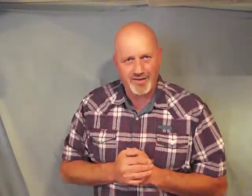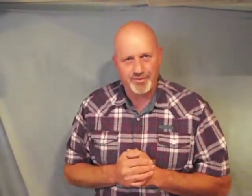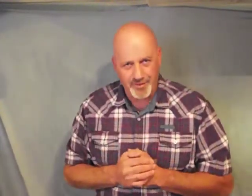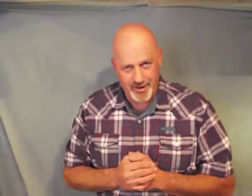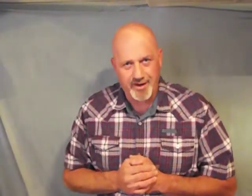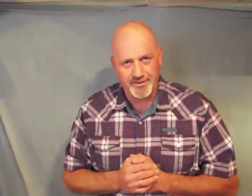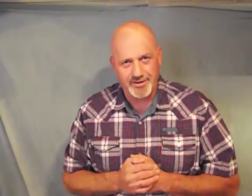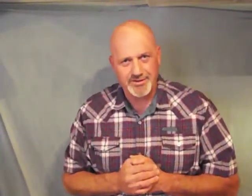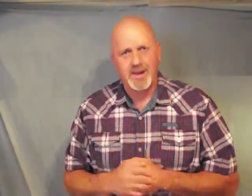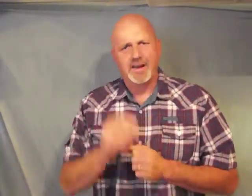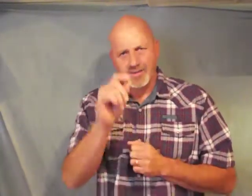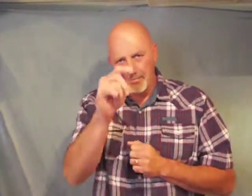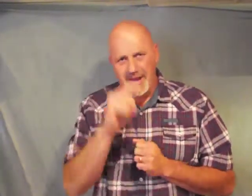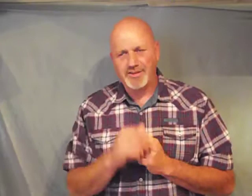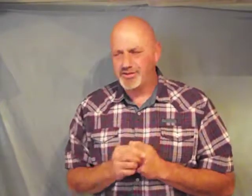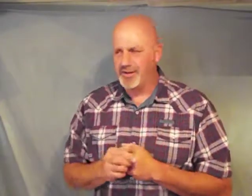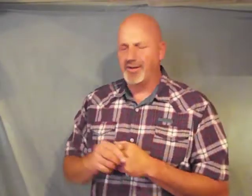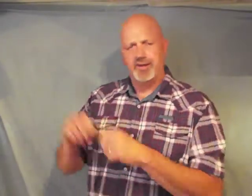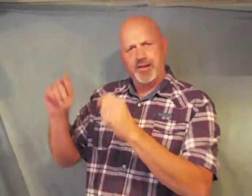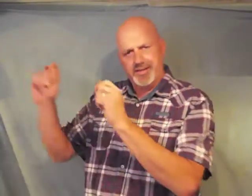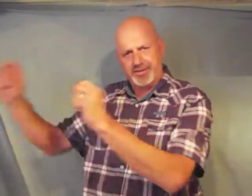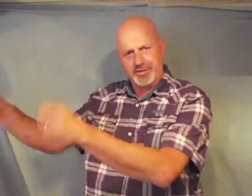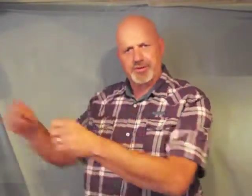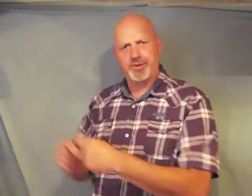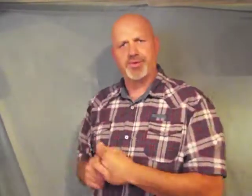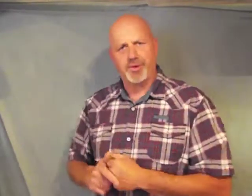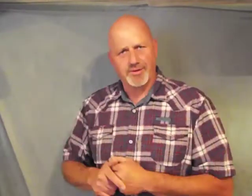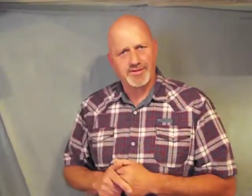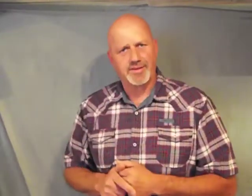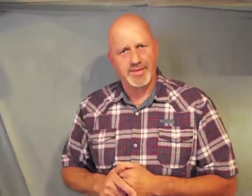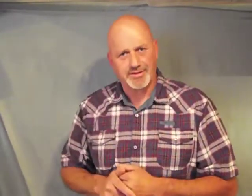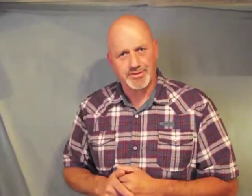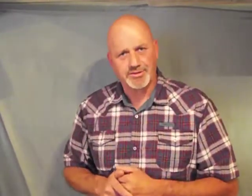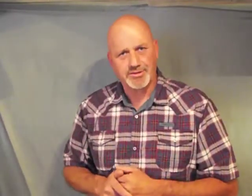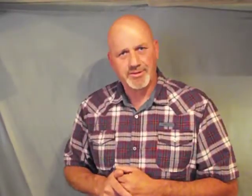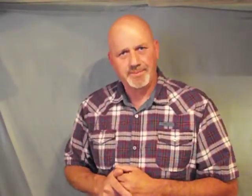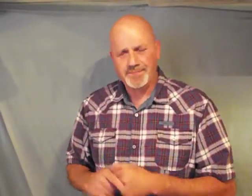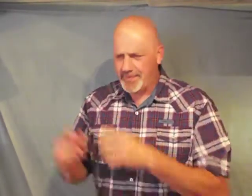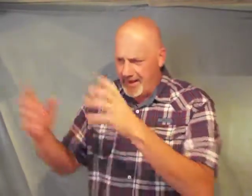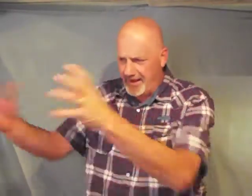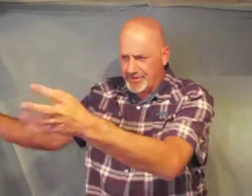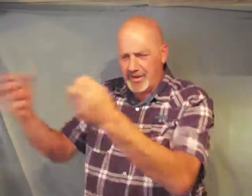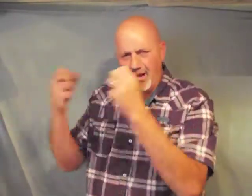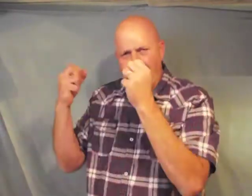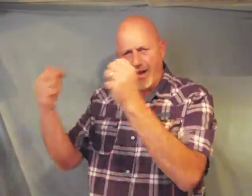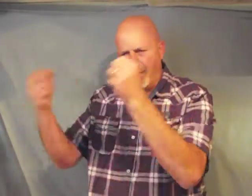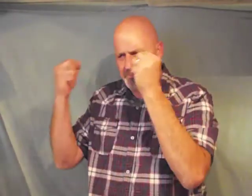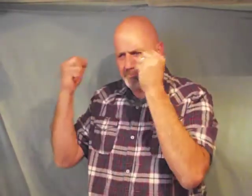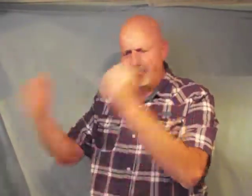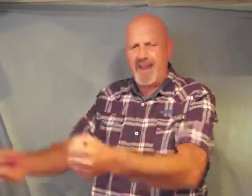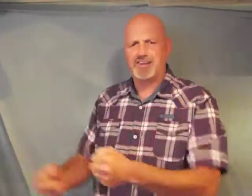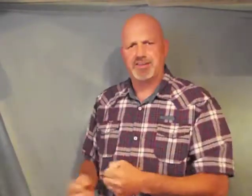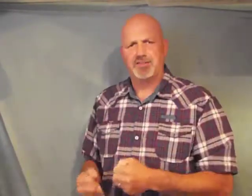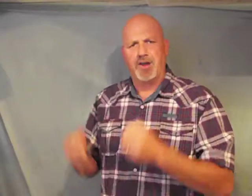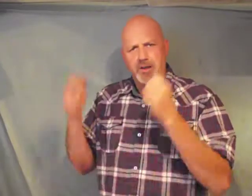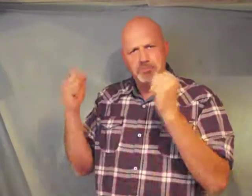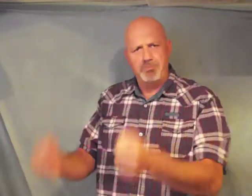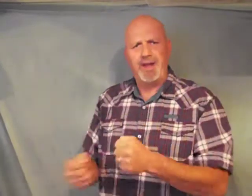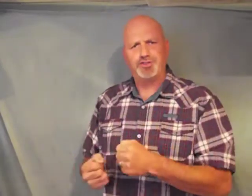for the harvest to make sure that there's no thorns and thistles that it's a massive major